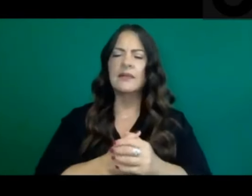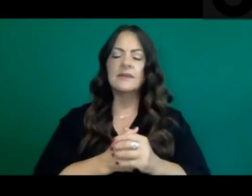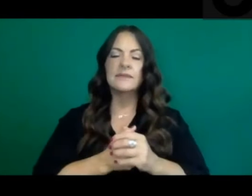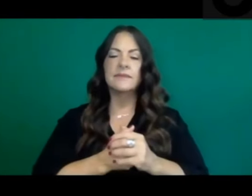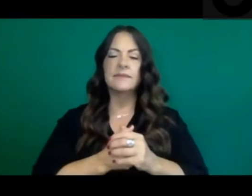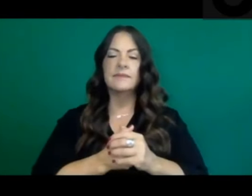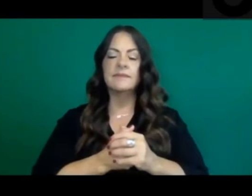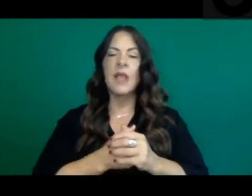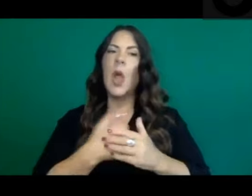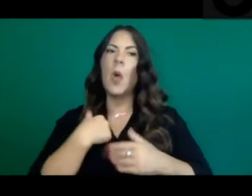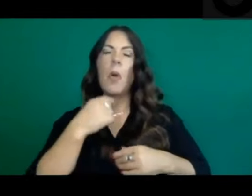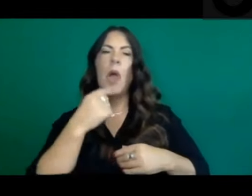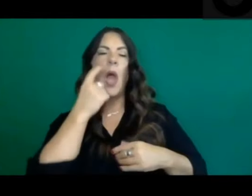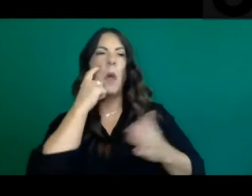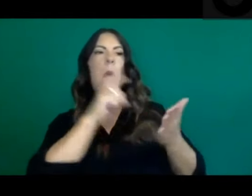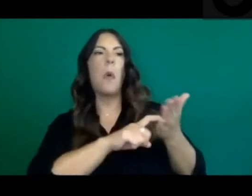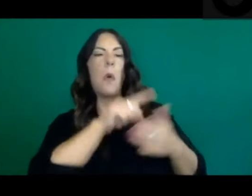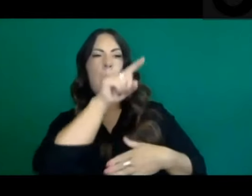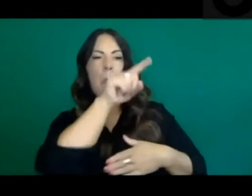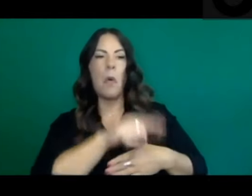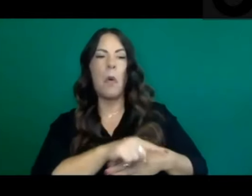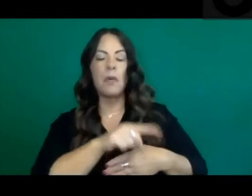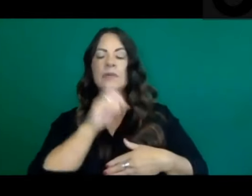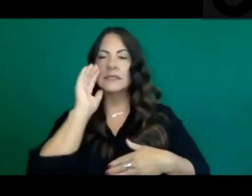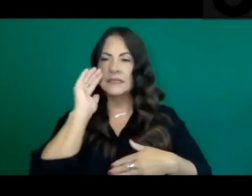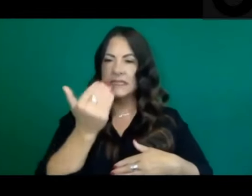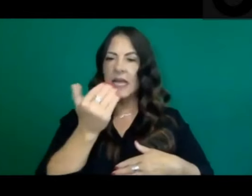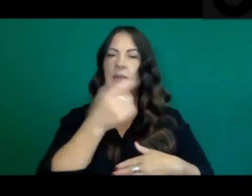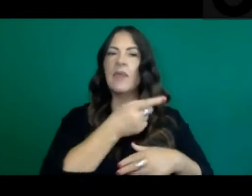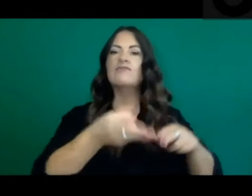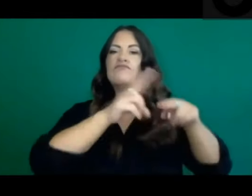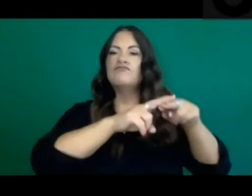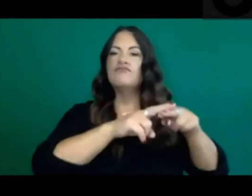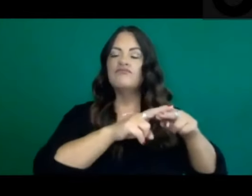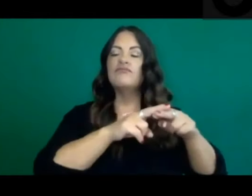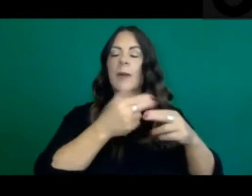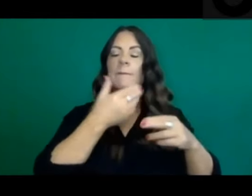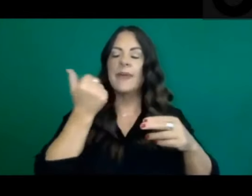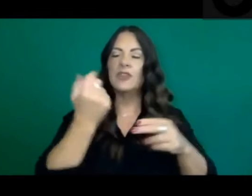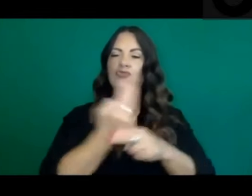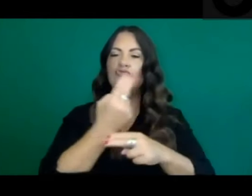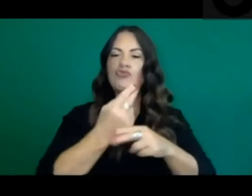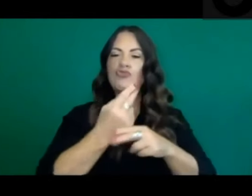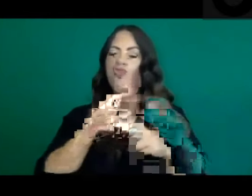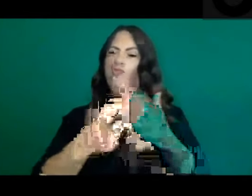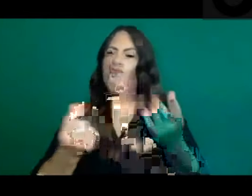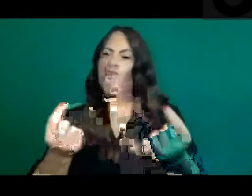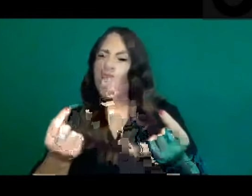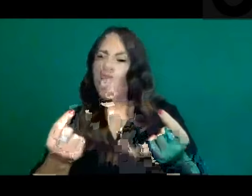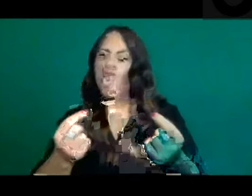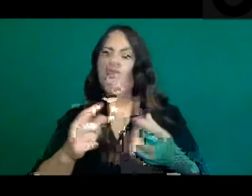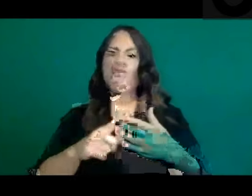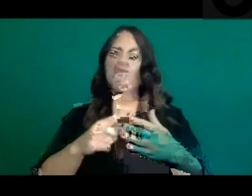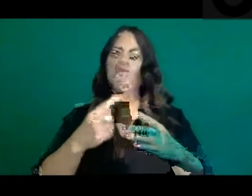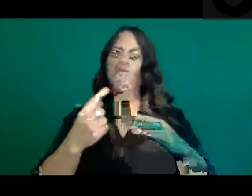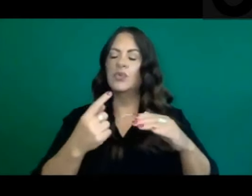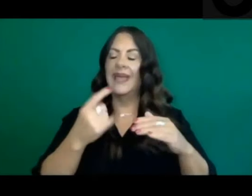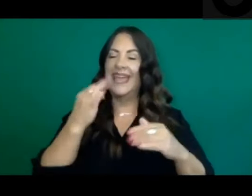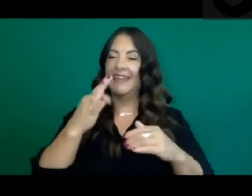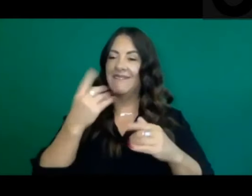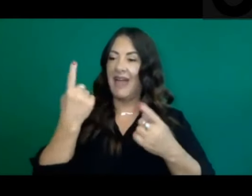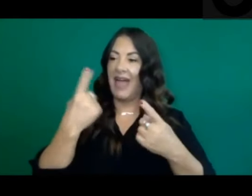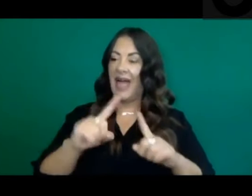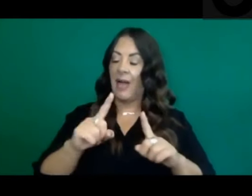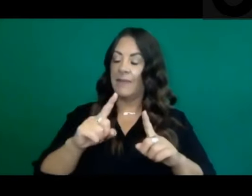increased use of masking in some counties. We see just isolate when they're sick.